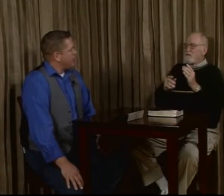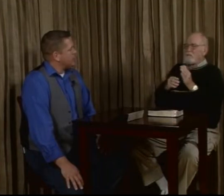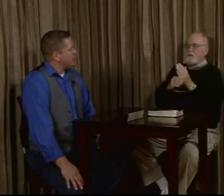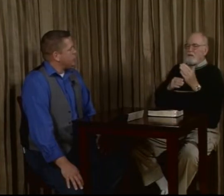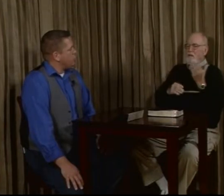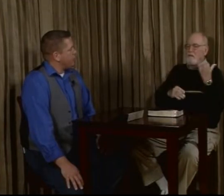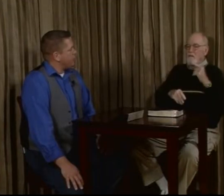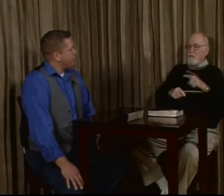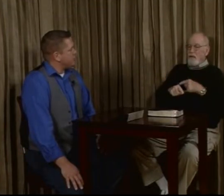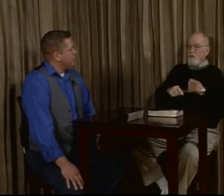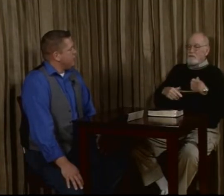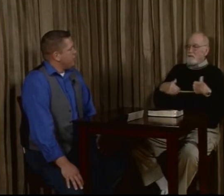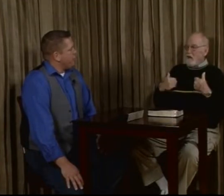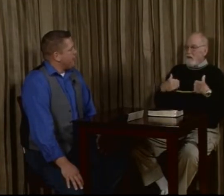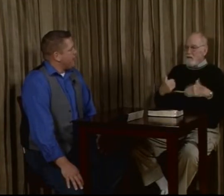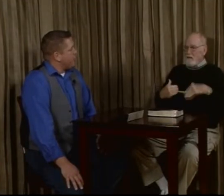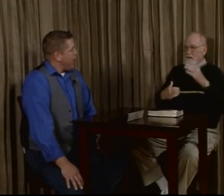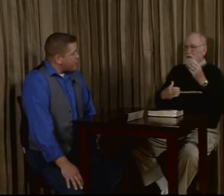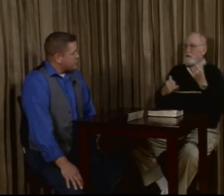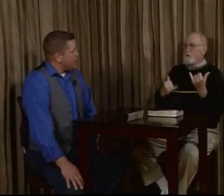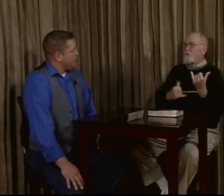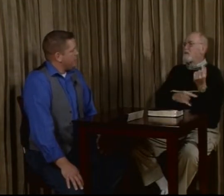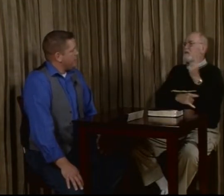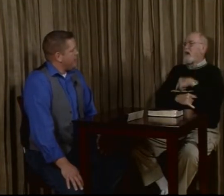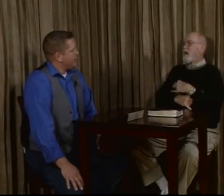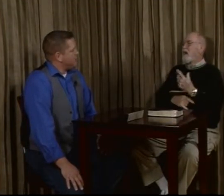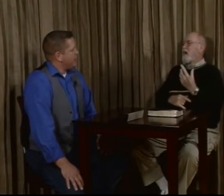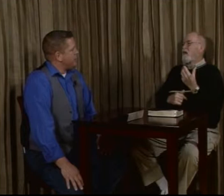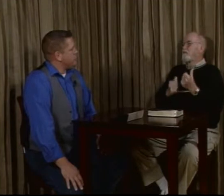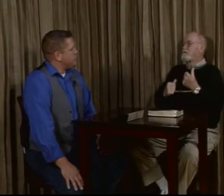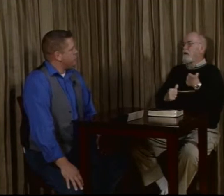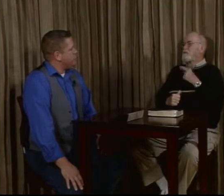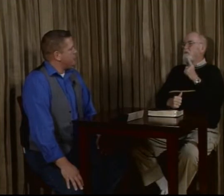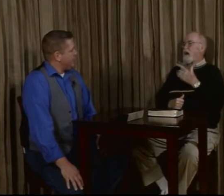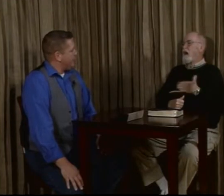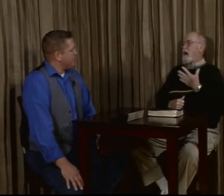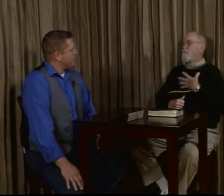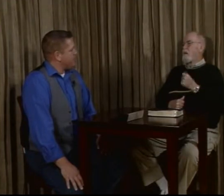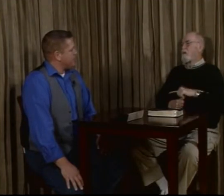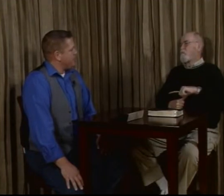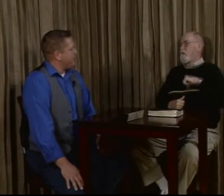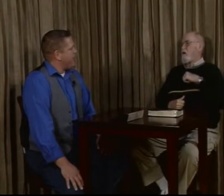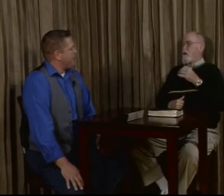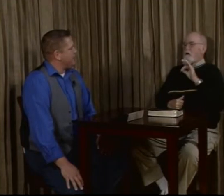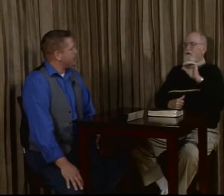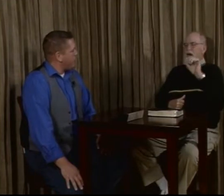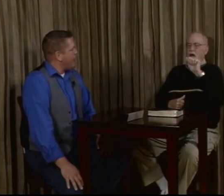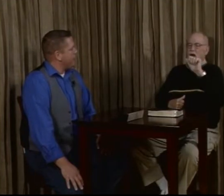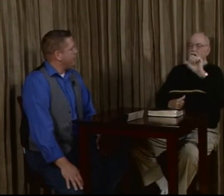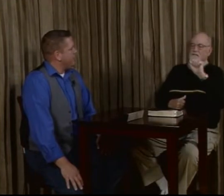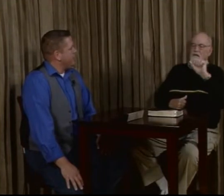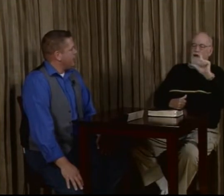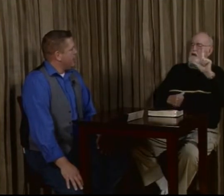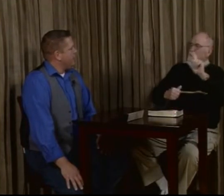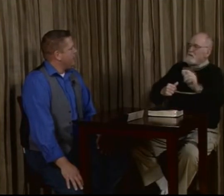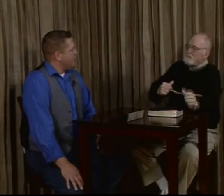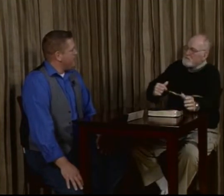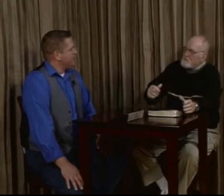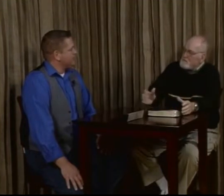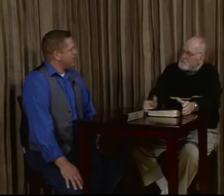can see a huge difference from the time when I was young learning American Sign Language to today and the progress, and I'm very happy and proud of American Sign